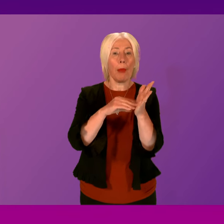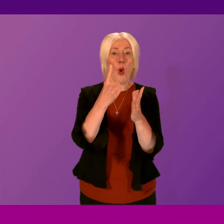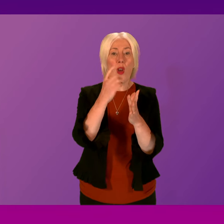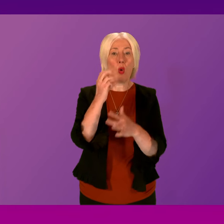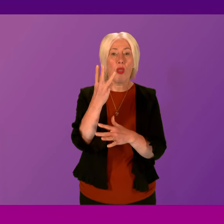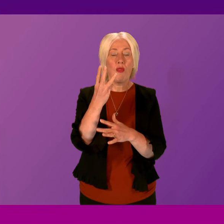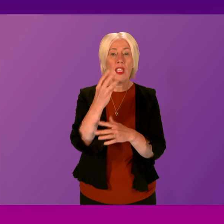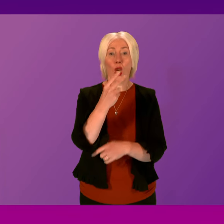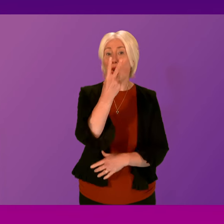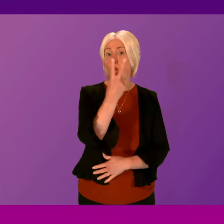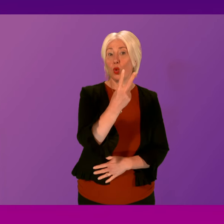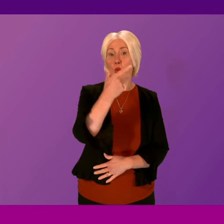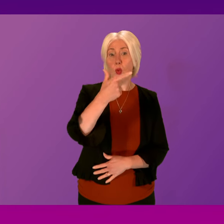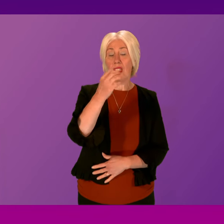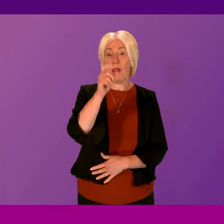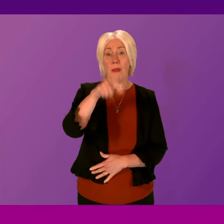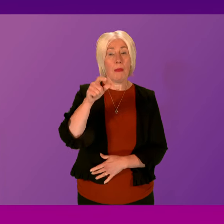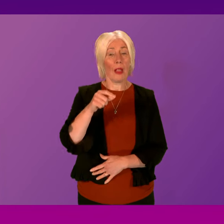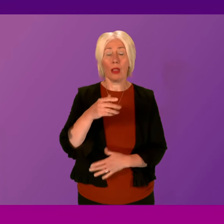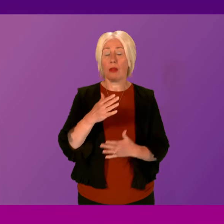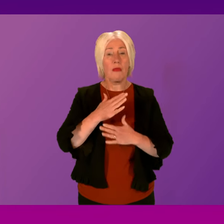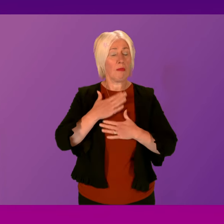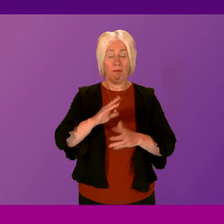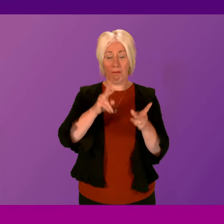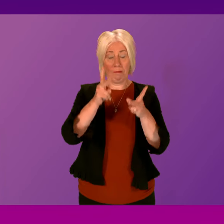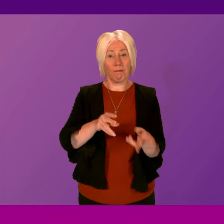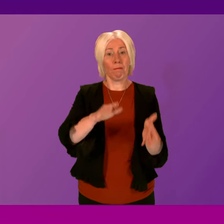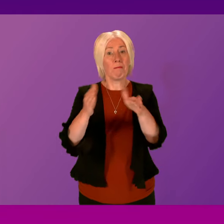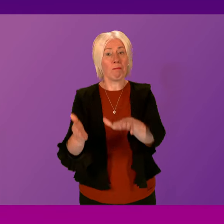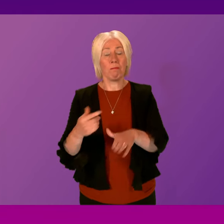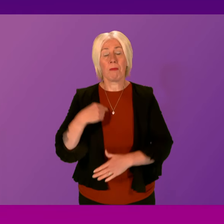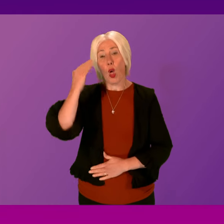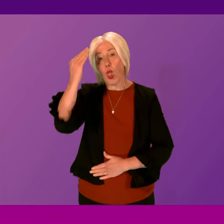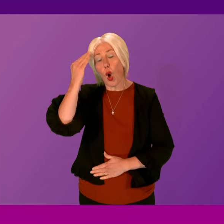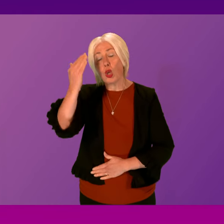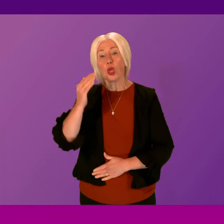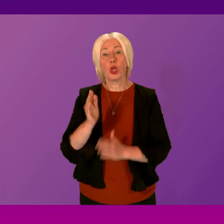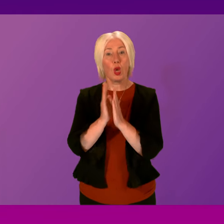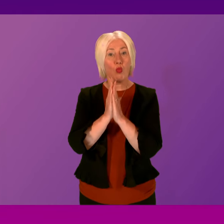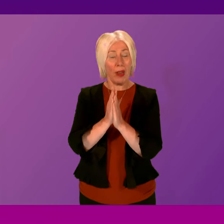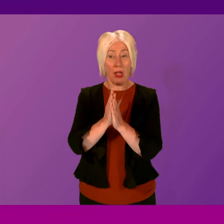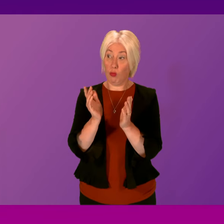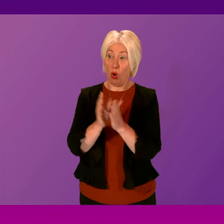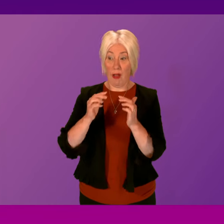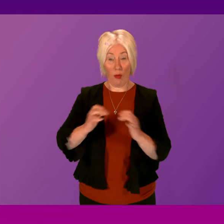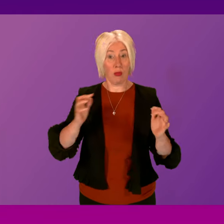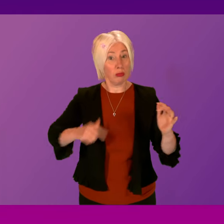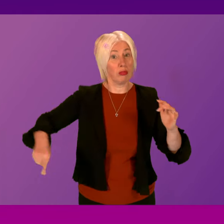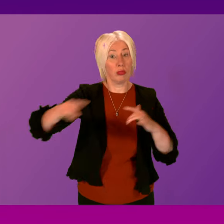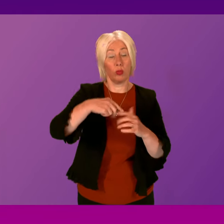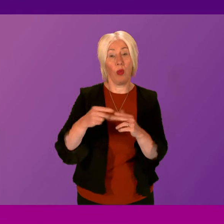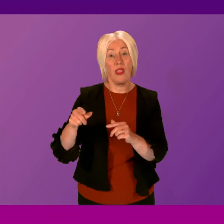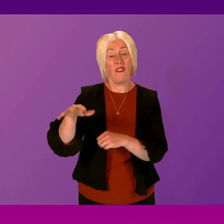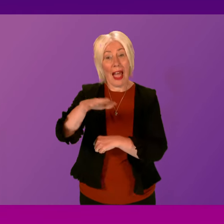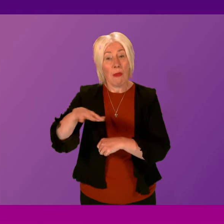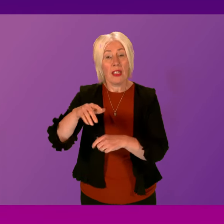270 innocent people. My thoughts and prayers, and I'm sure those of the whole chamber are with their families,